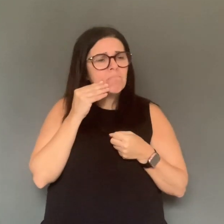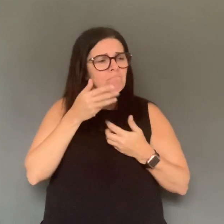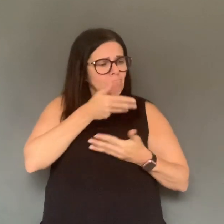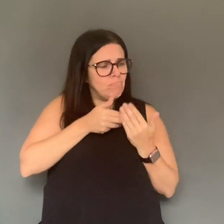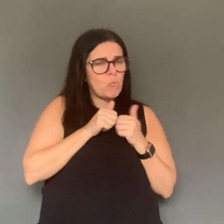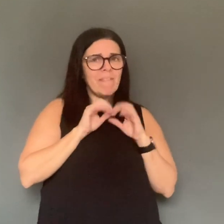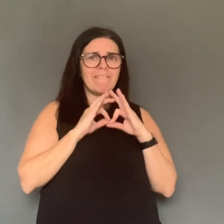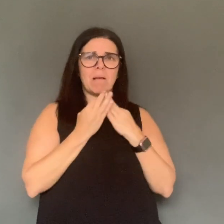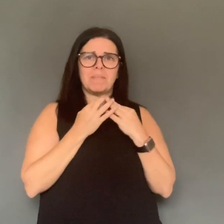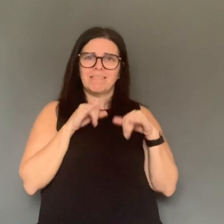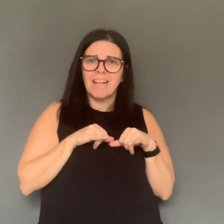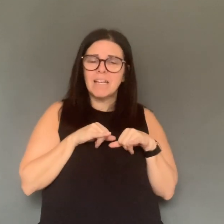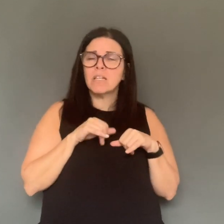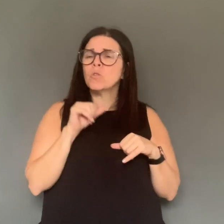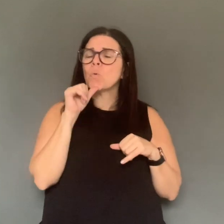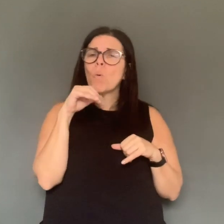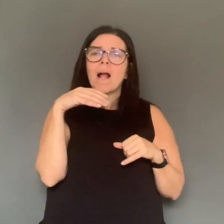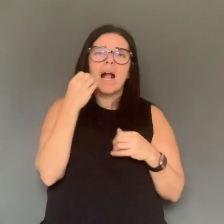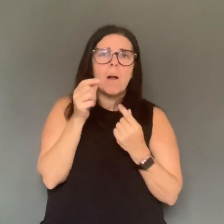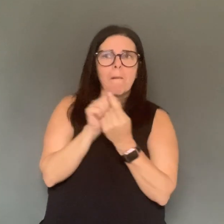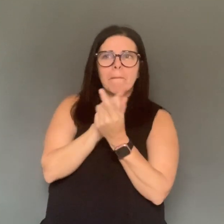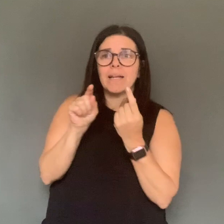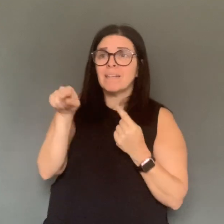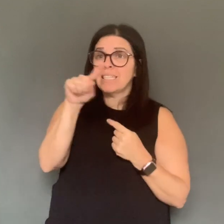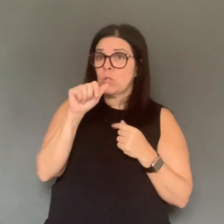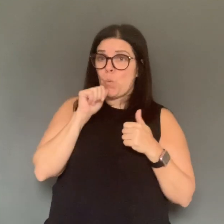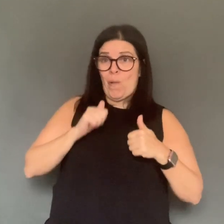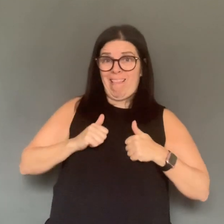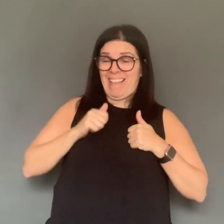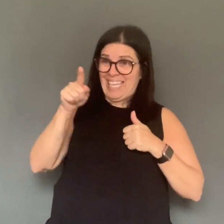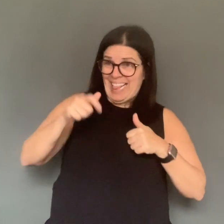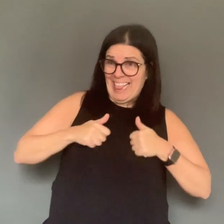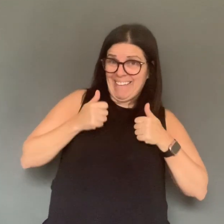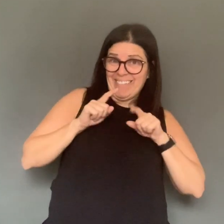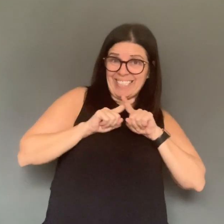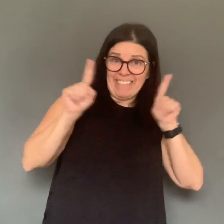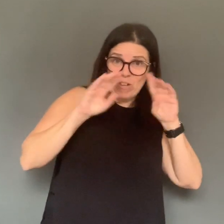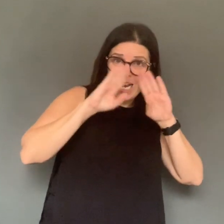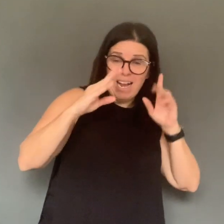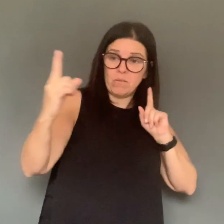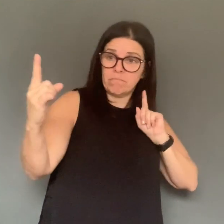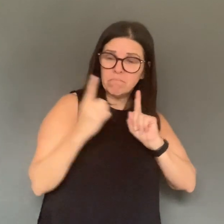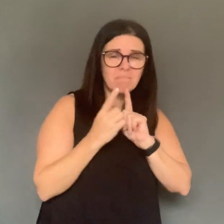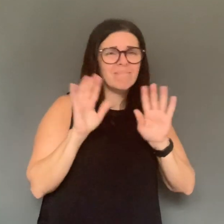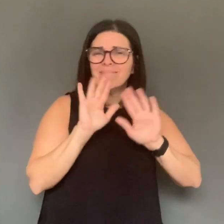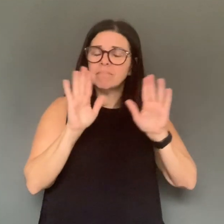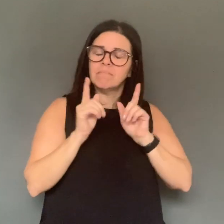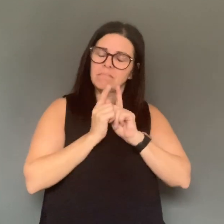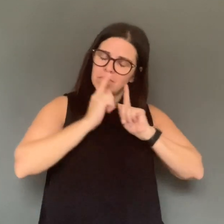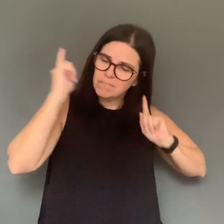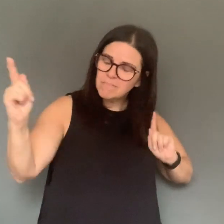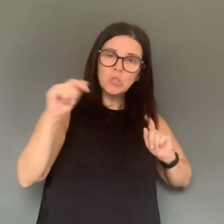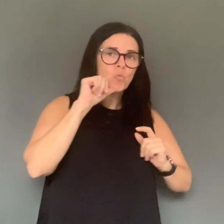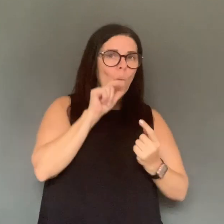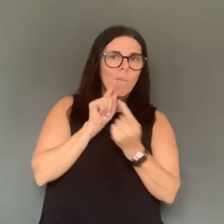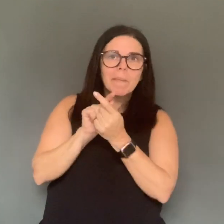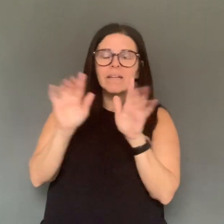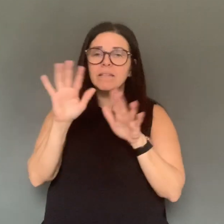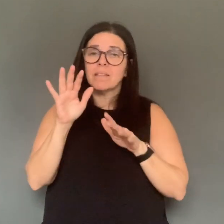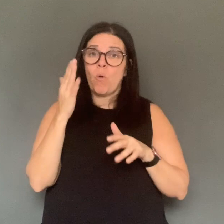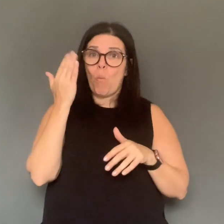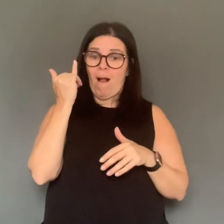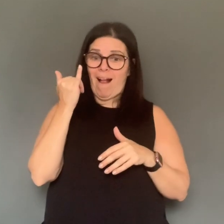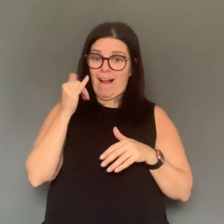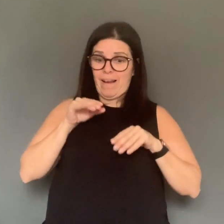and break the chain of transmission by not contracting the disease and not spreading it to others. People who are essential workers,